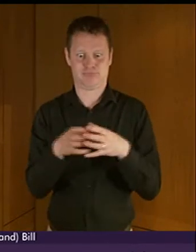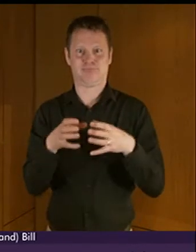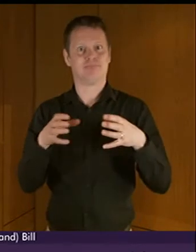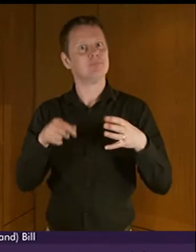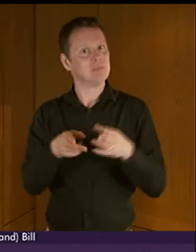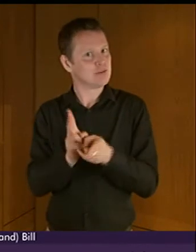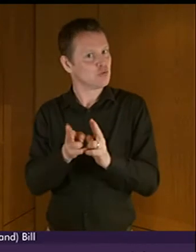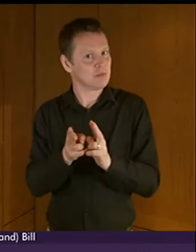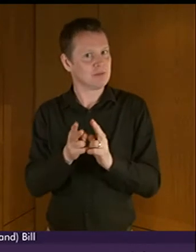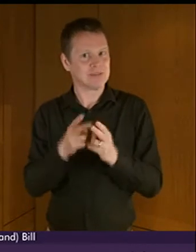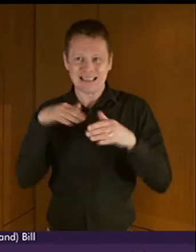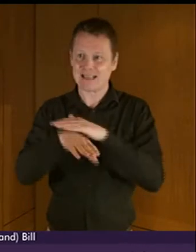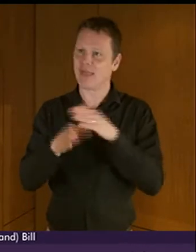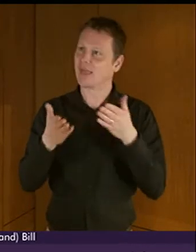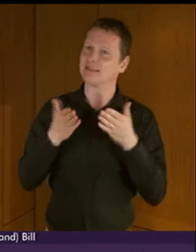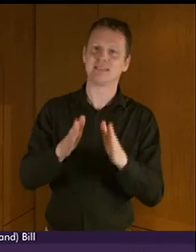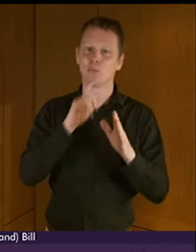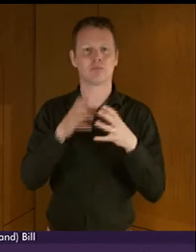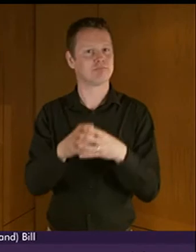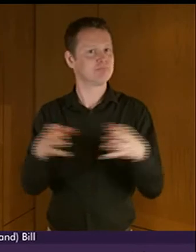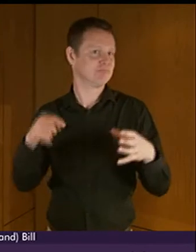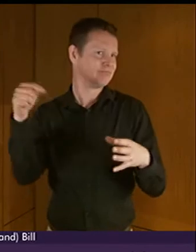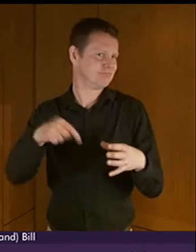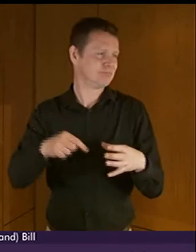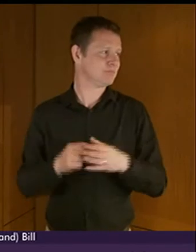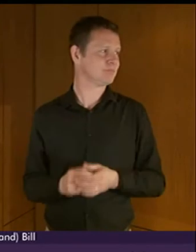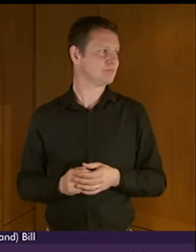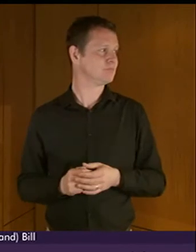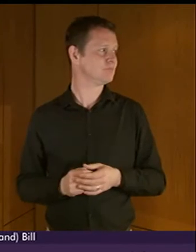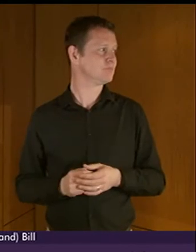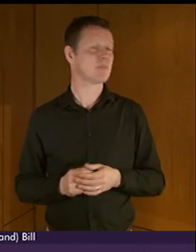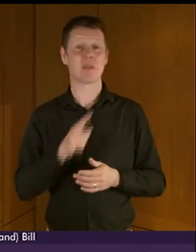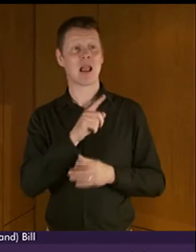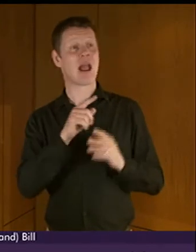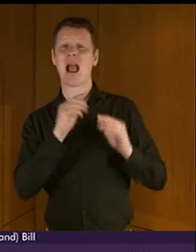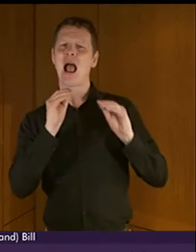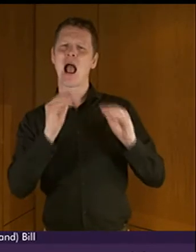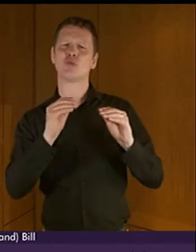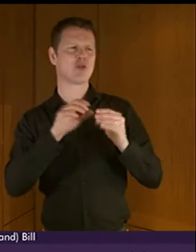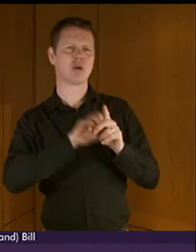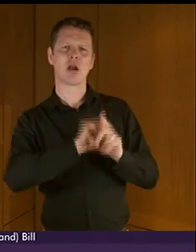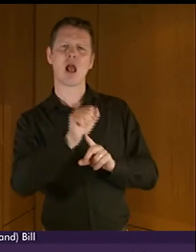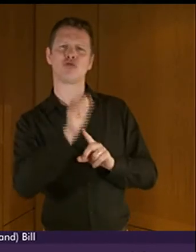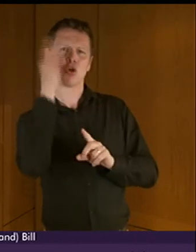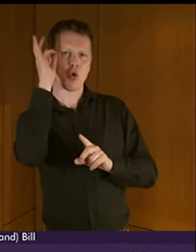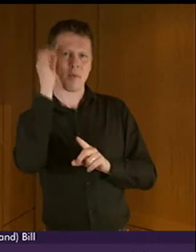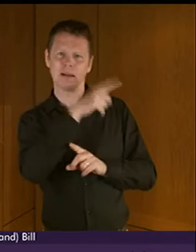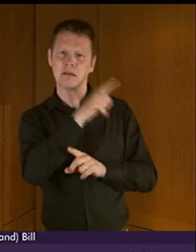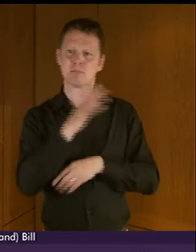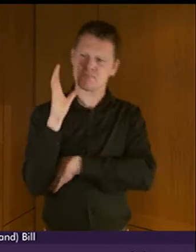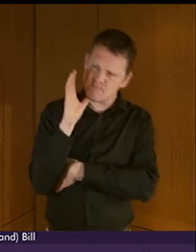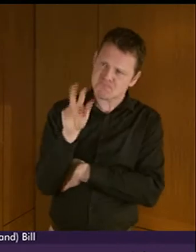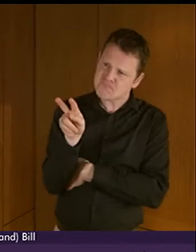the system the education and culture committee heard evidence from witnesses who gave